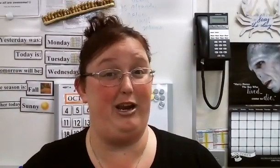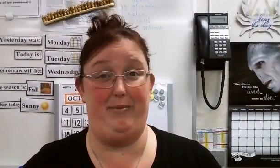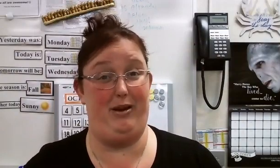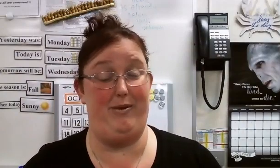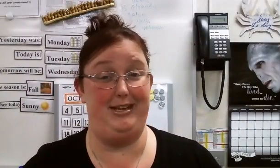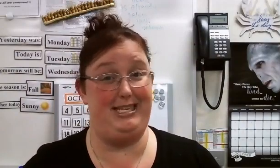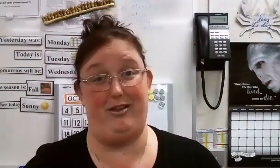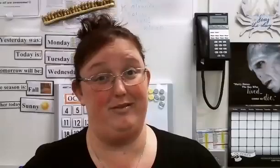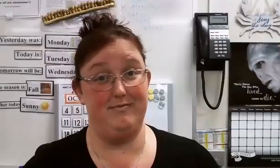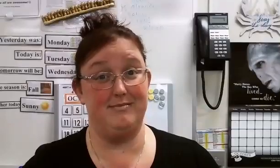anybody around us either.